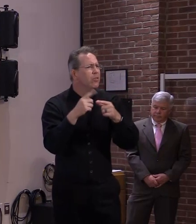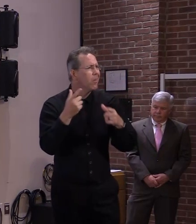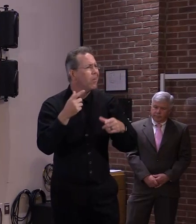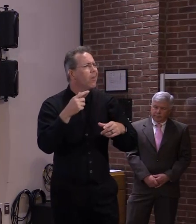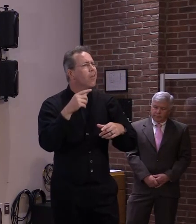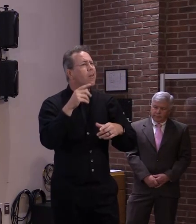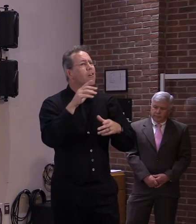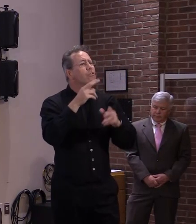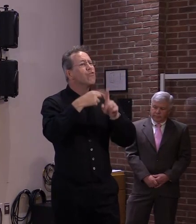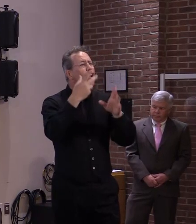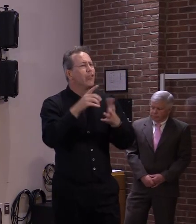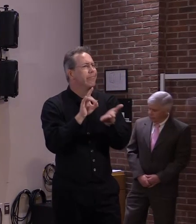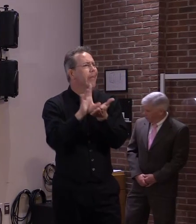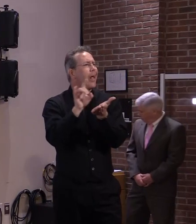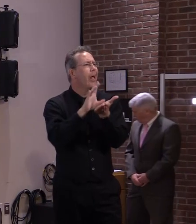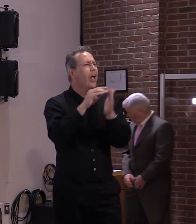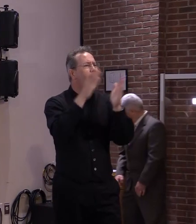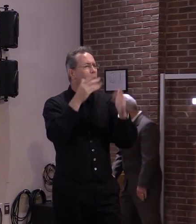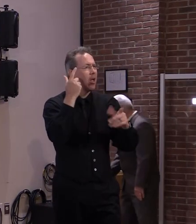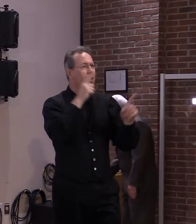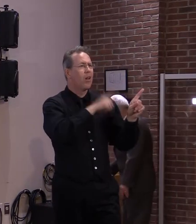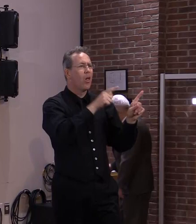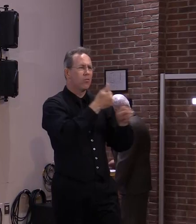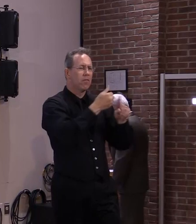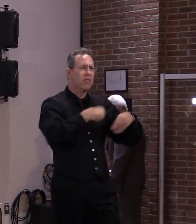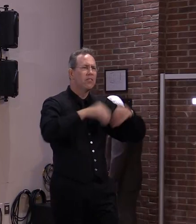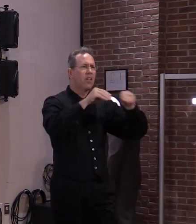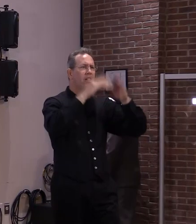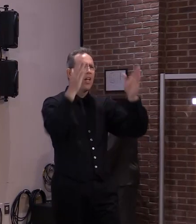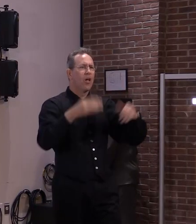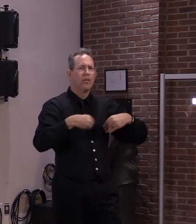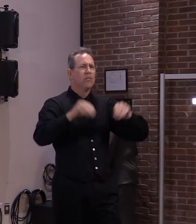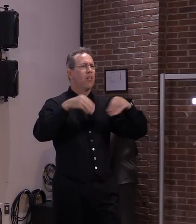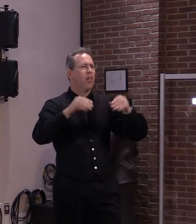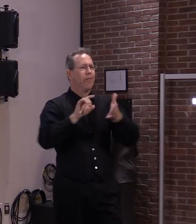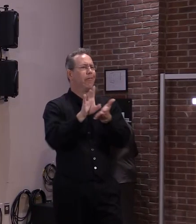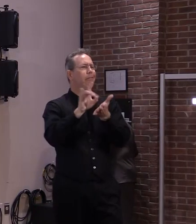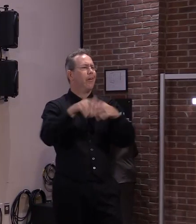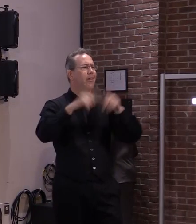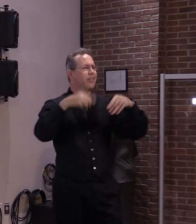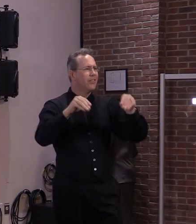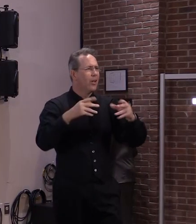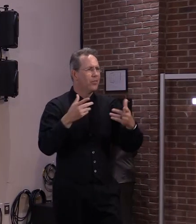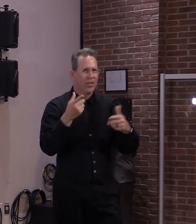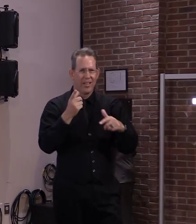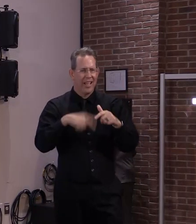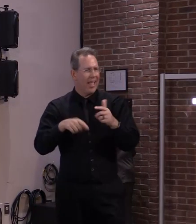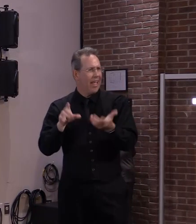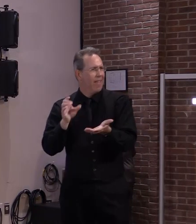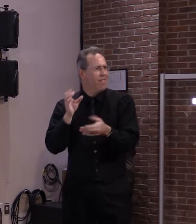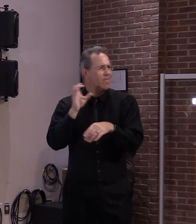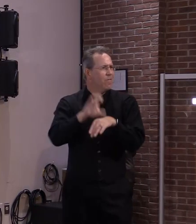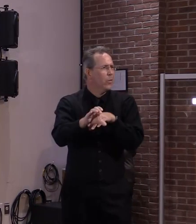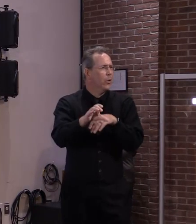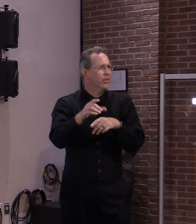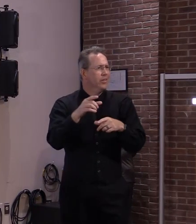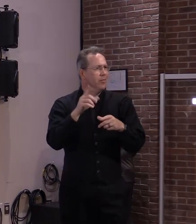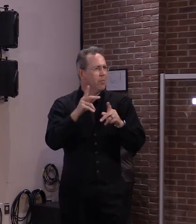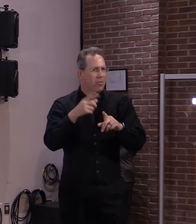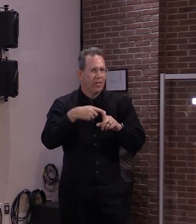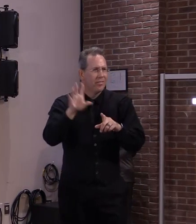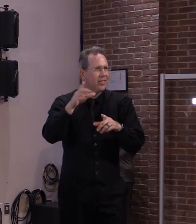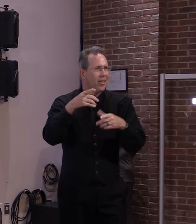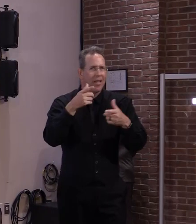access to the money to help them pay their back rent and stay where they are, they're going to have to leave. And right now it's hard for them to find another place. Does the state have